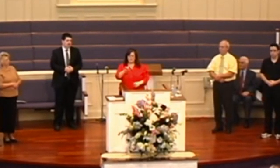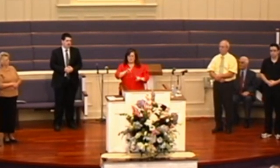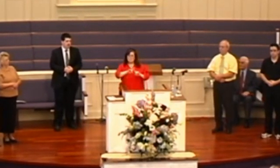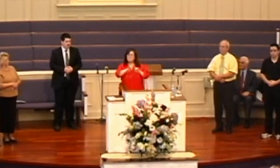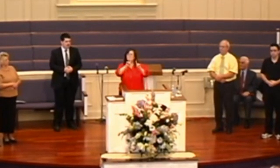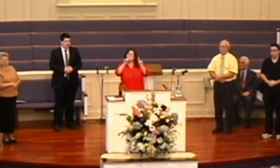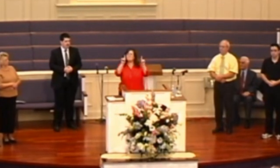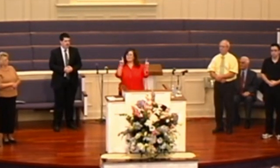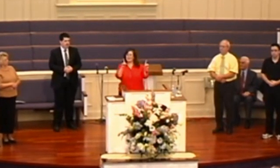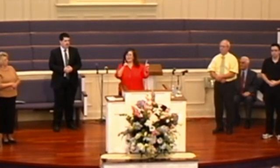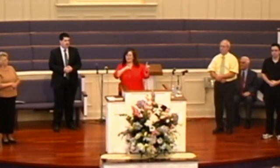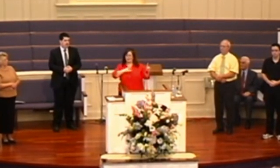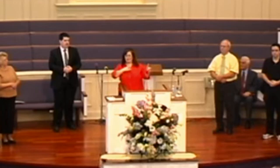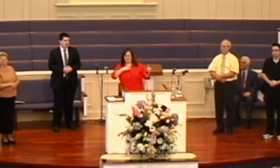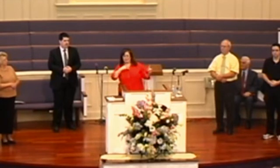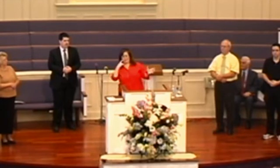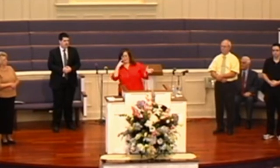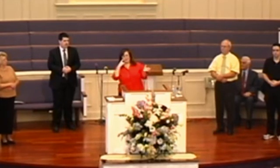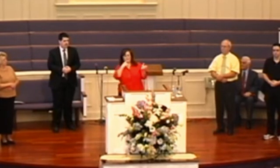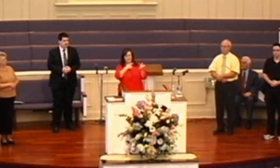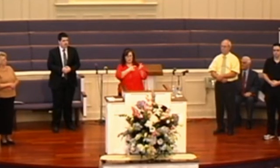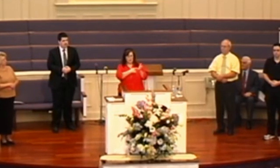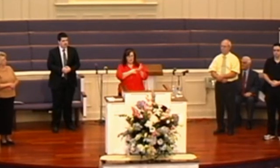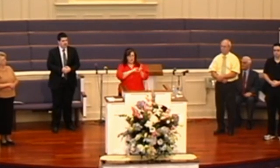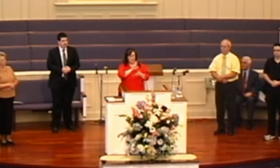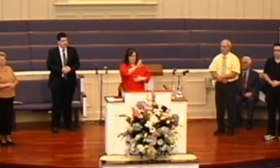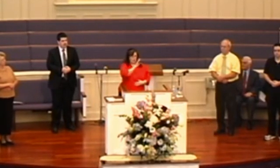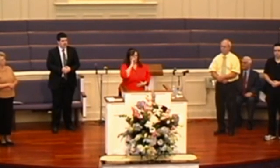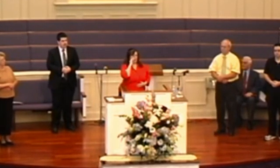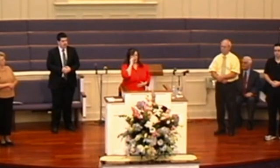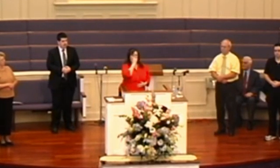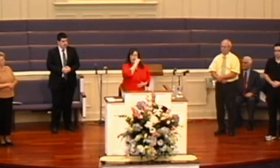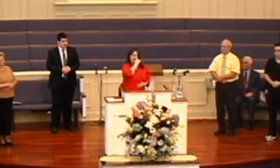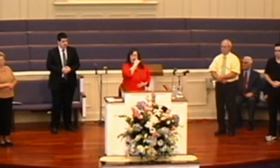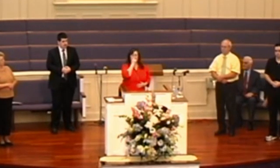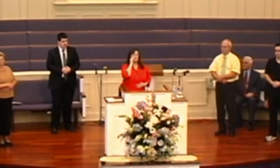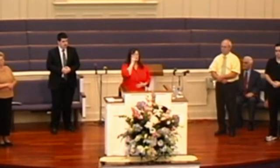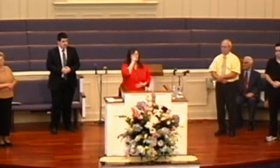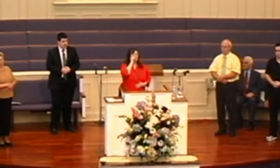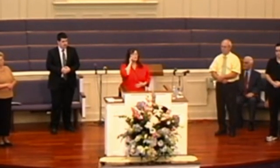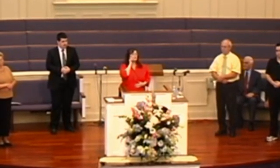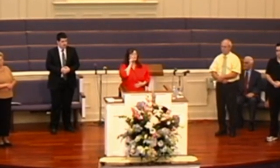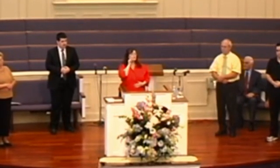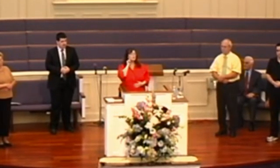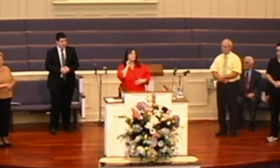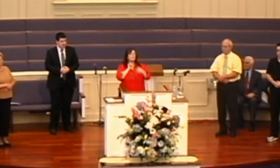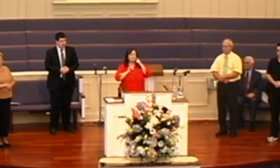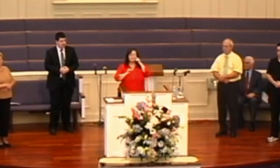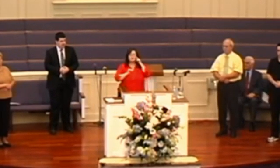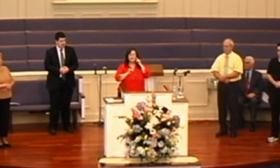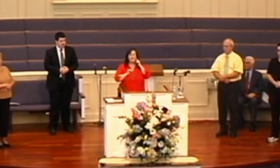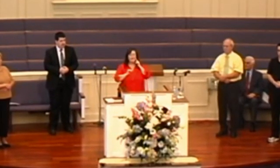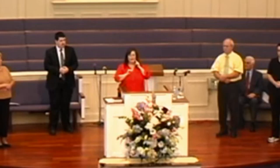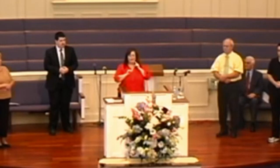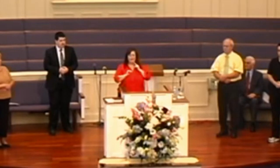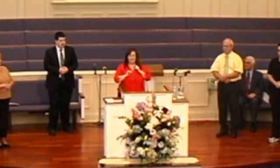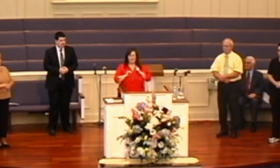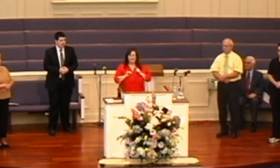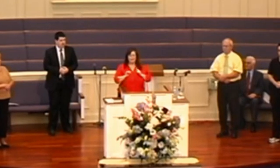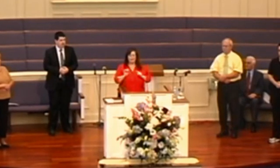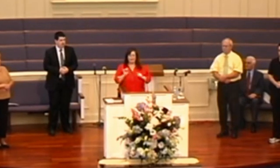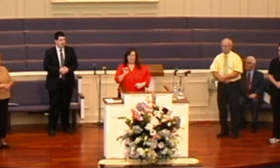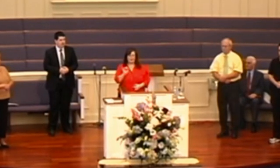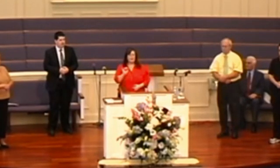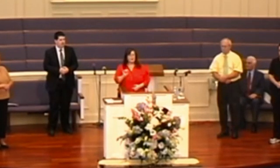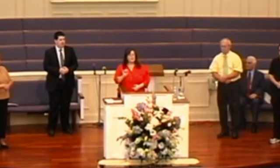But I Am Almost Sure There Were Tears In Your Eyes